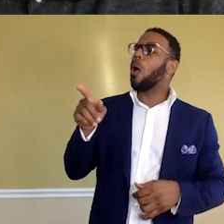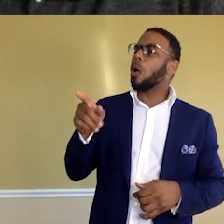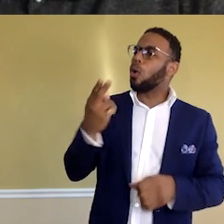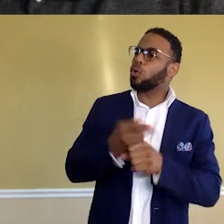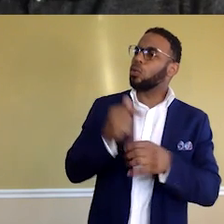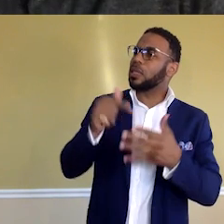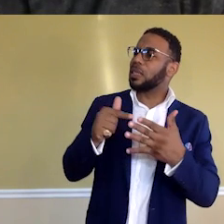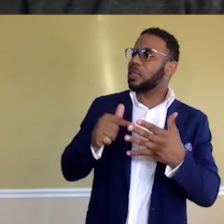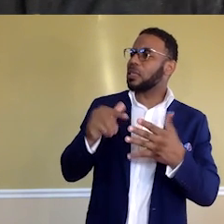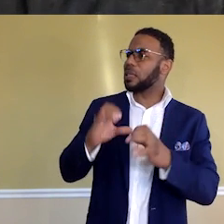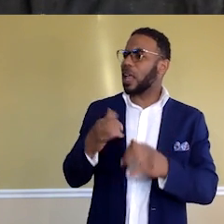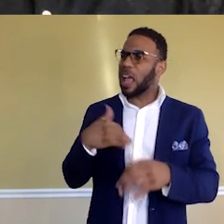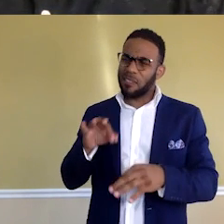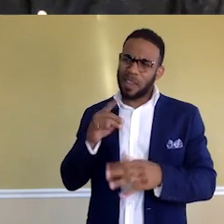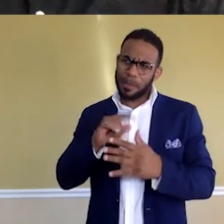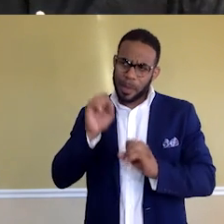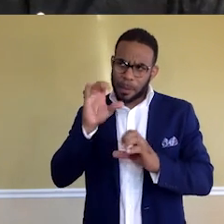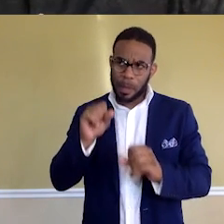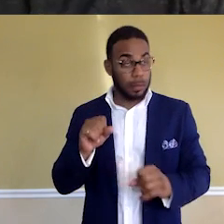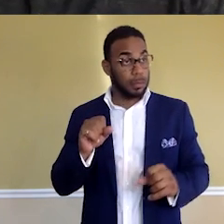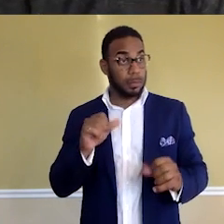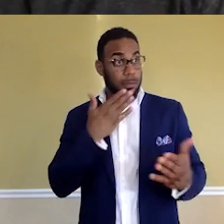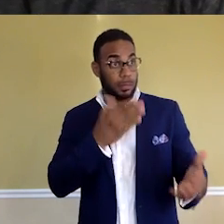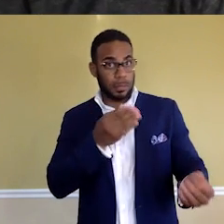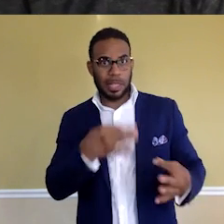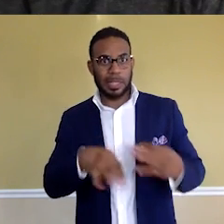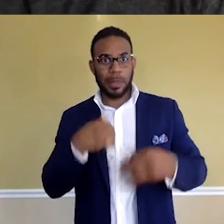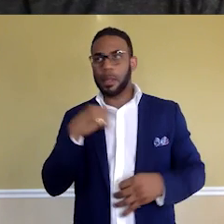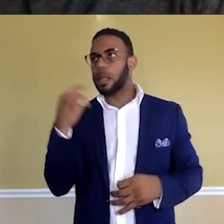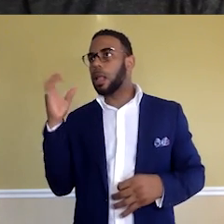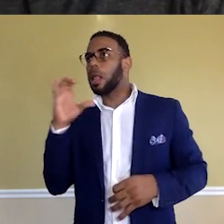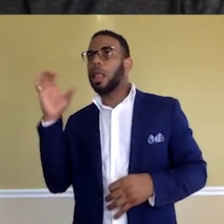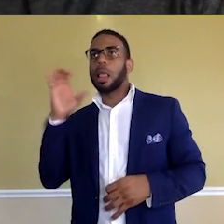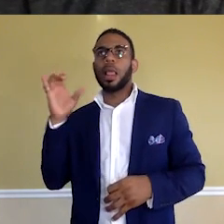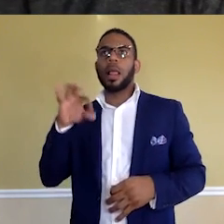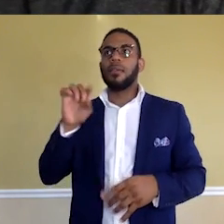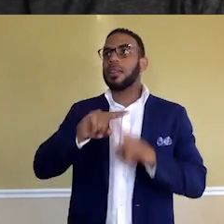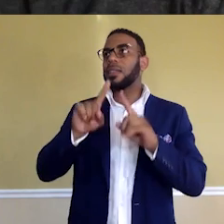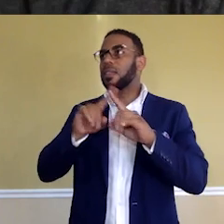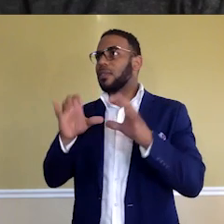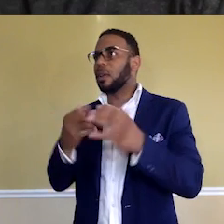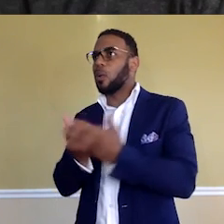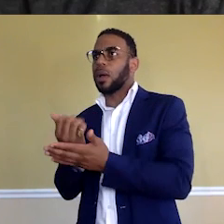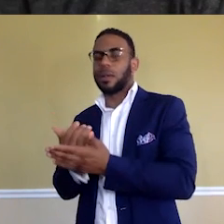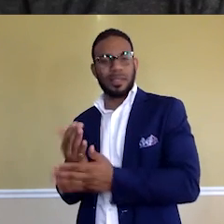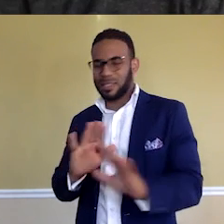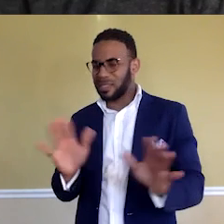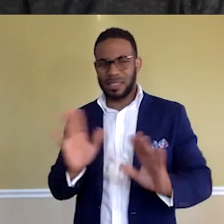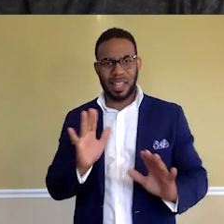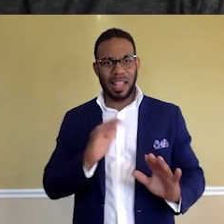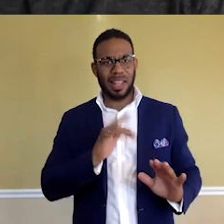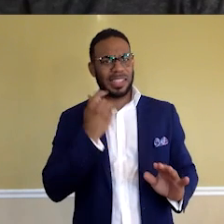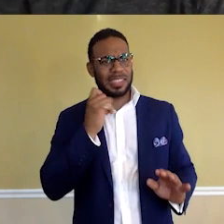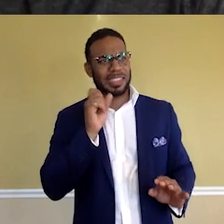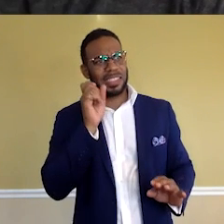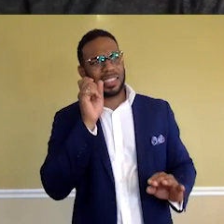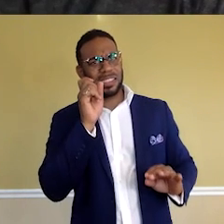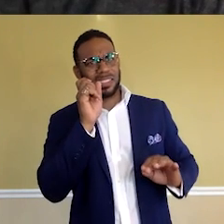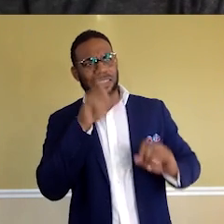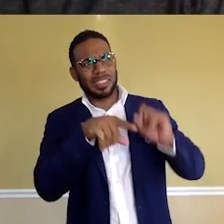particular course. I find it really amazing. Instead of me going about buying different courses and dumping them, I could just save myself the